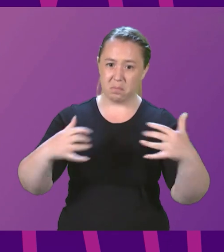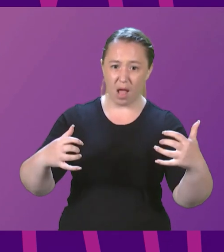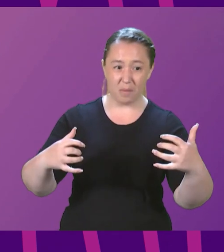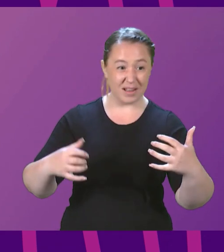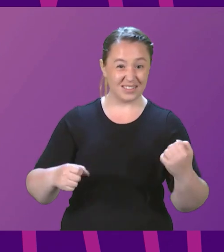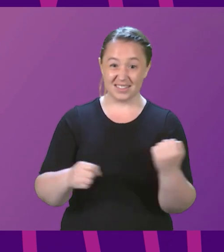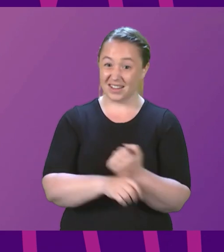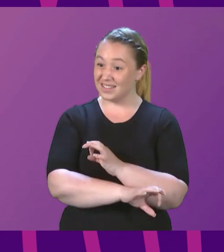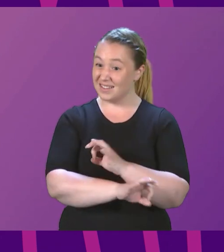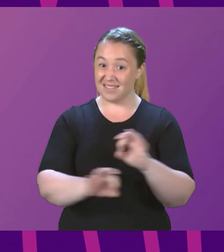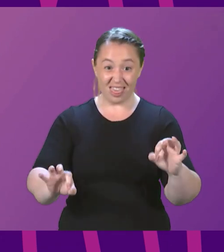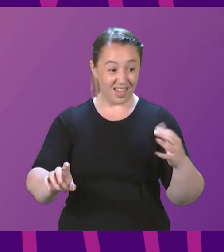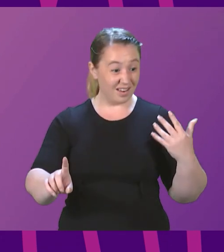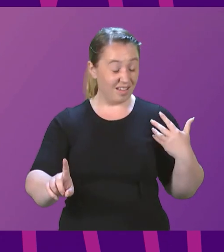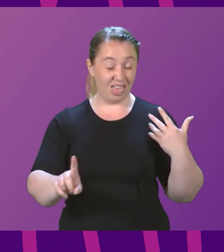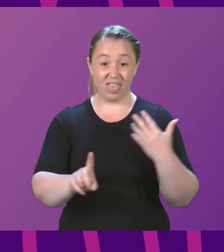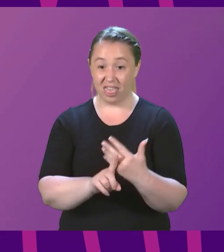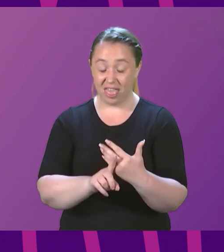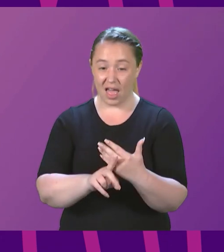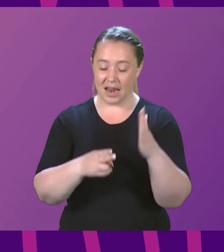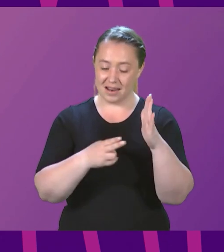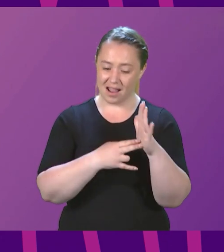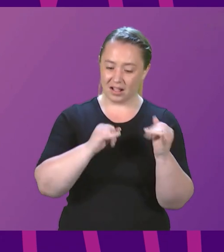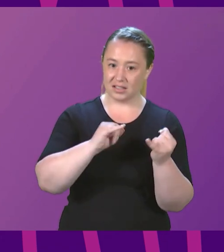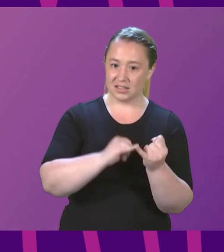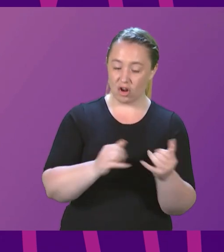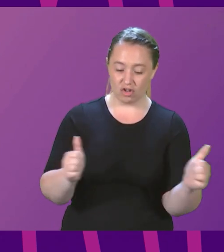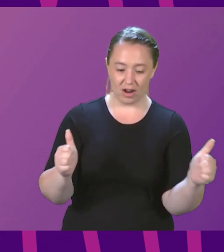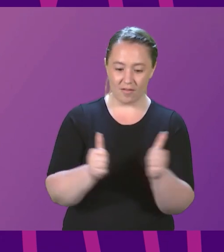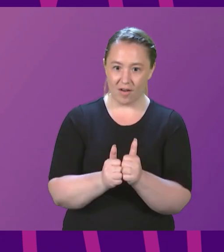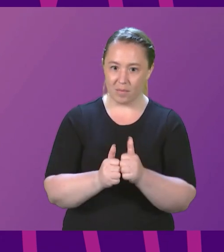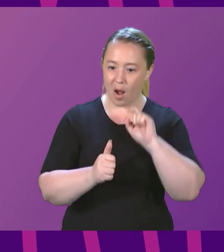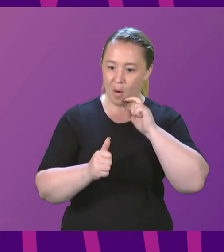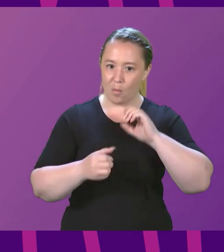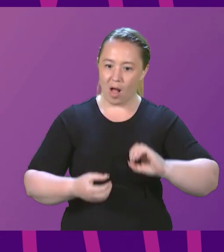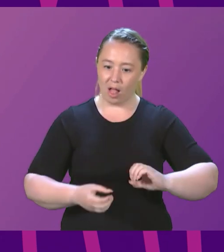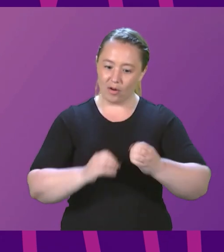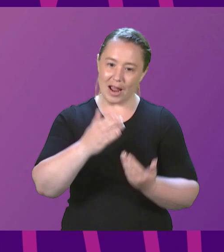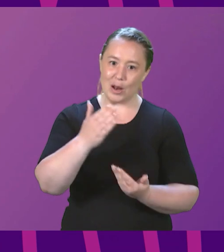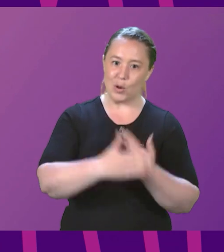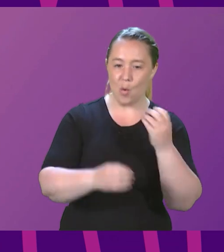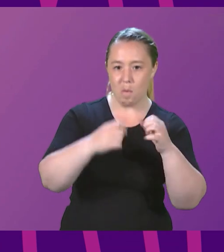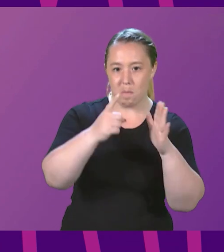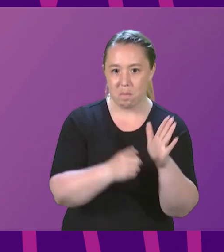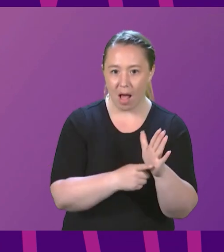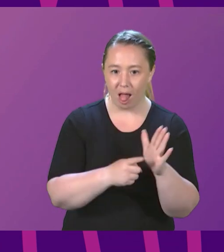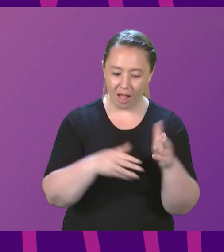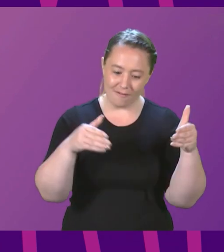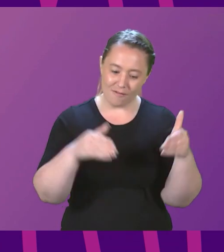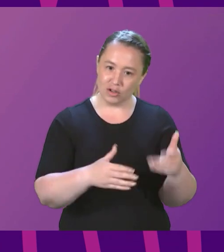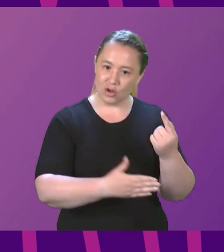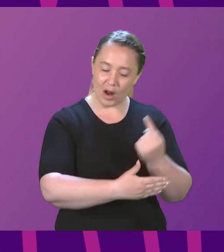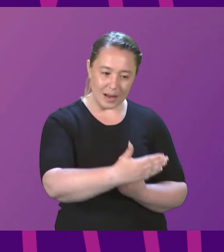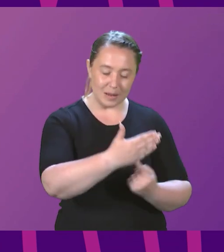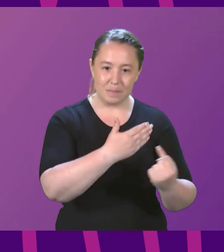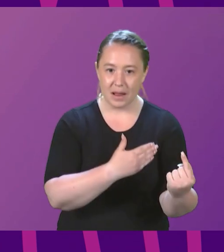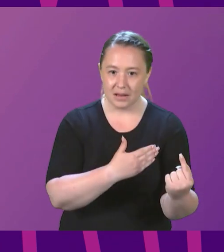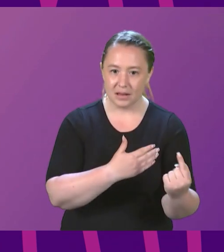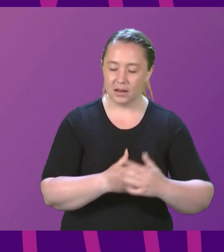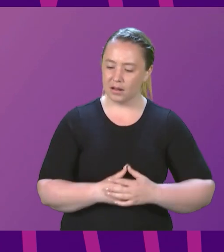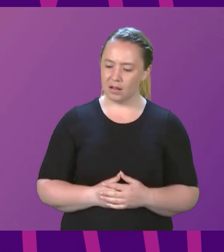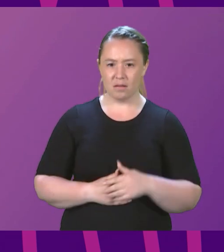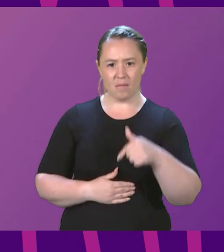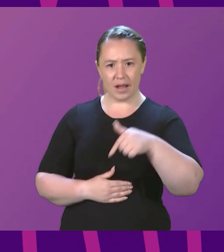Nicola Sturgeon has confirmed today that she will introduce a bill for another independence referendum. But what is she doing about the